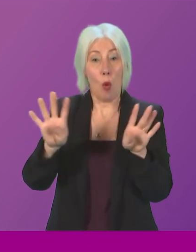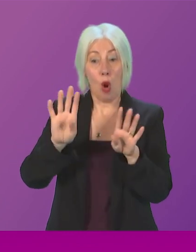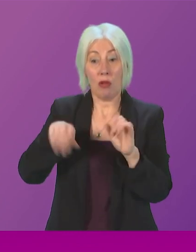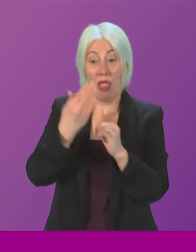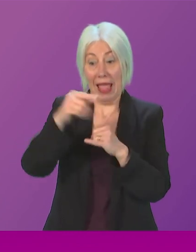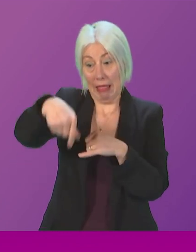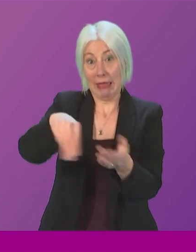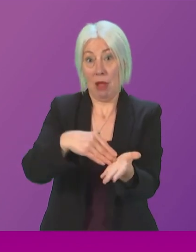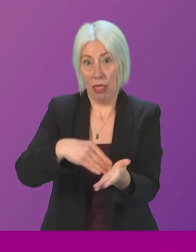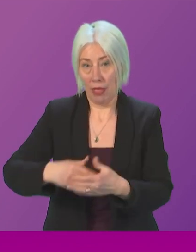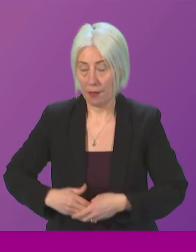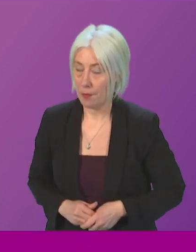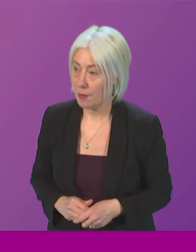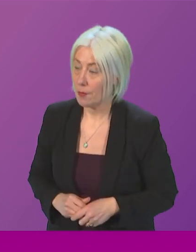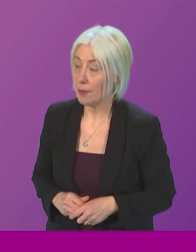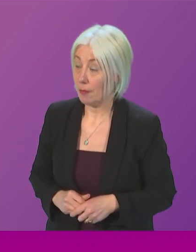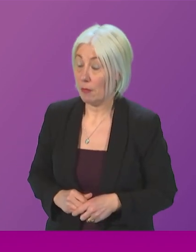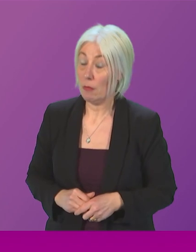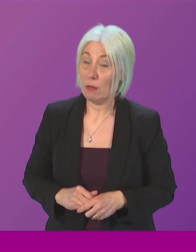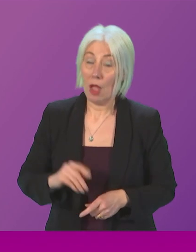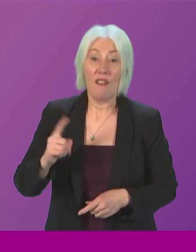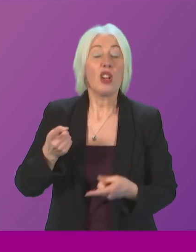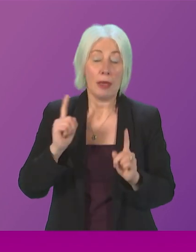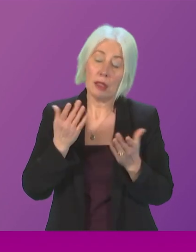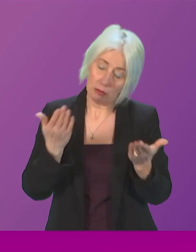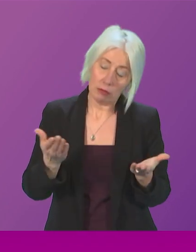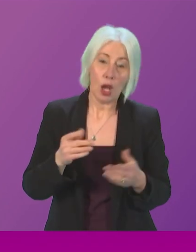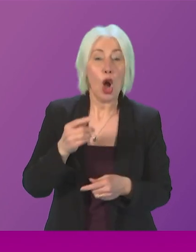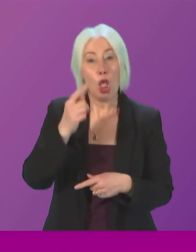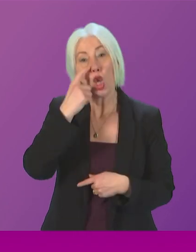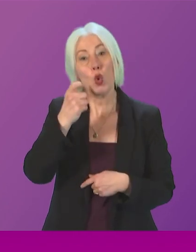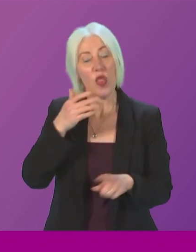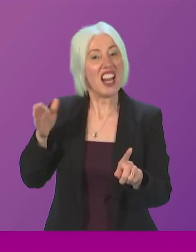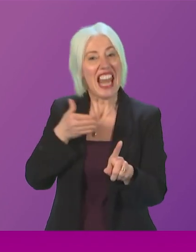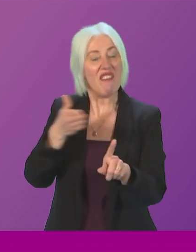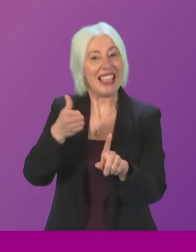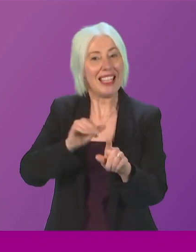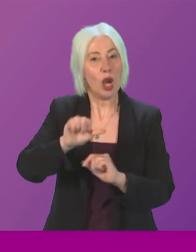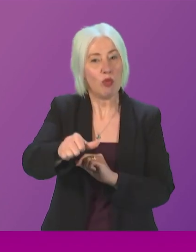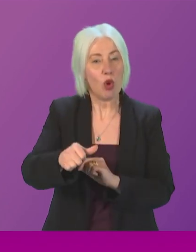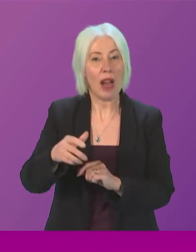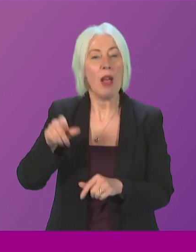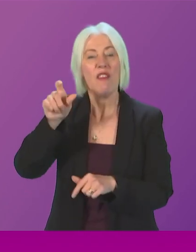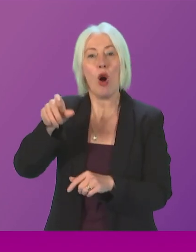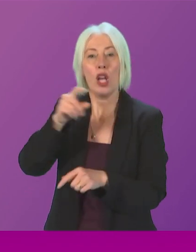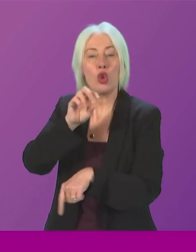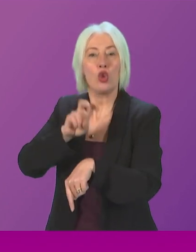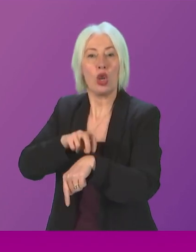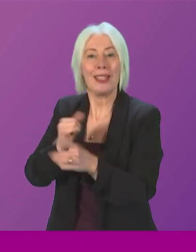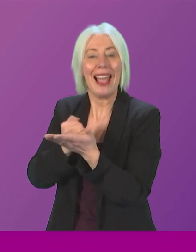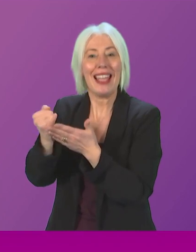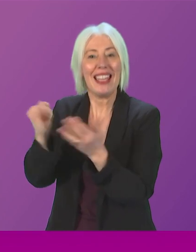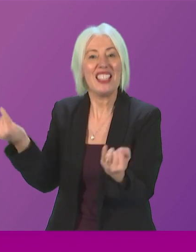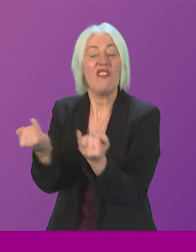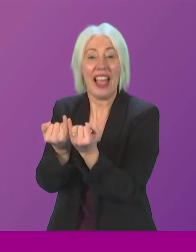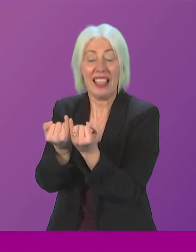this month Fiona Hislop as the first minister has acknowledged the youth navigator is supported by Medics Against Violence who have announced that funding